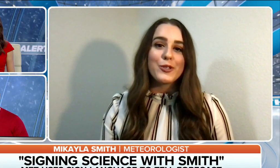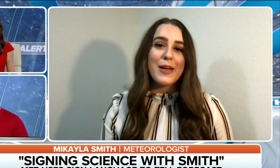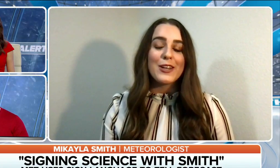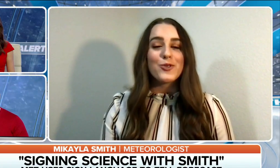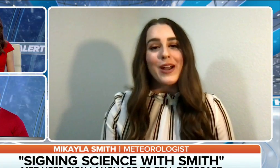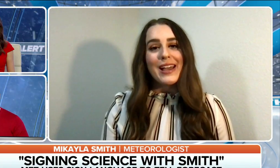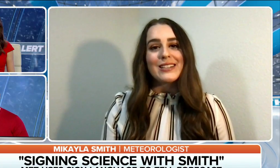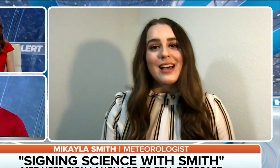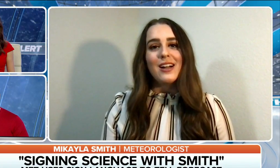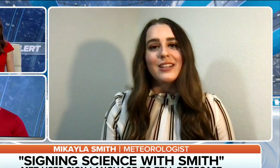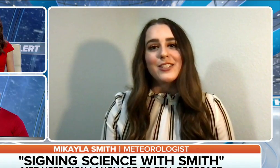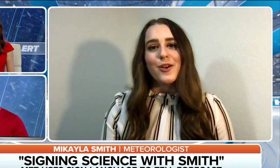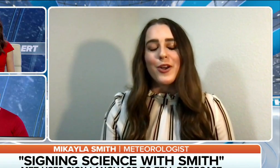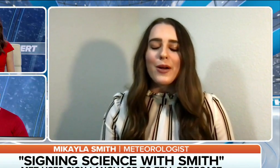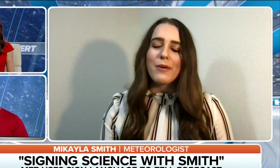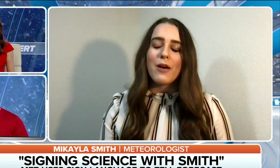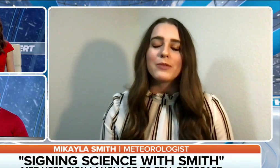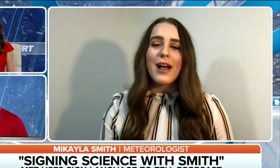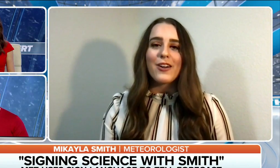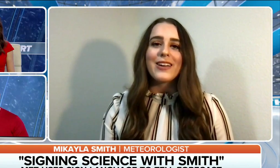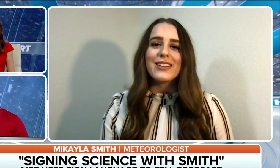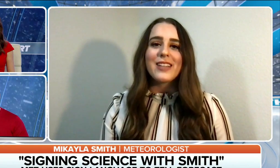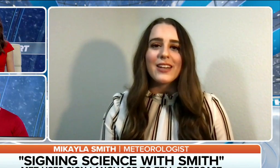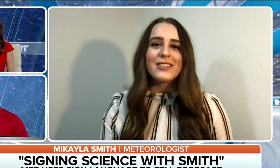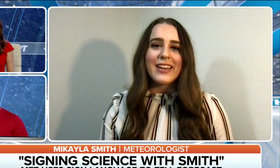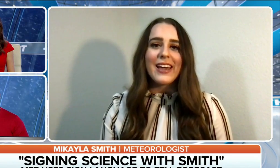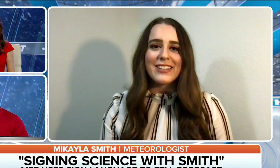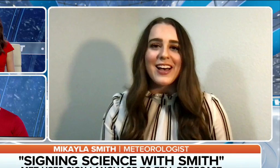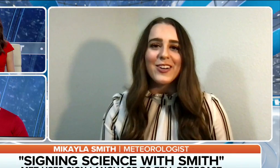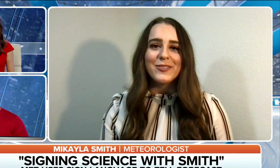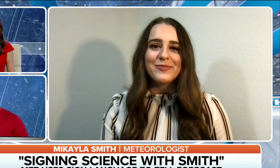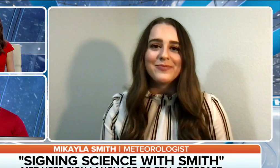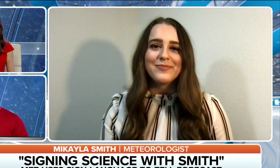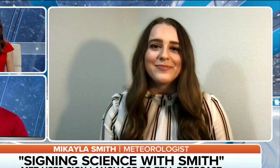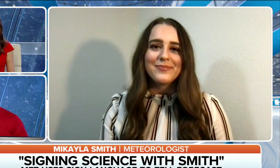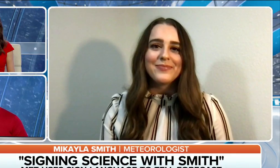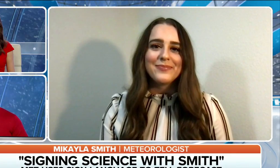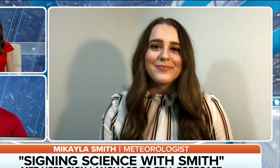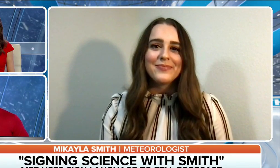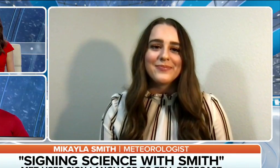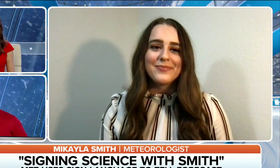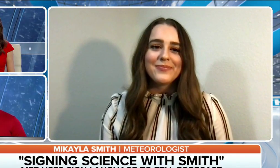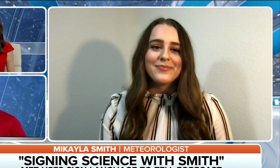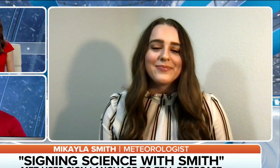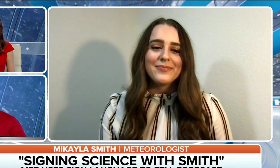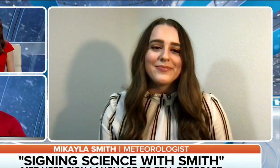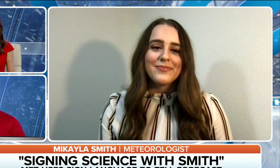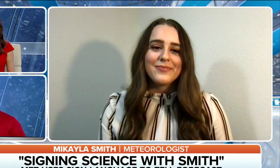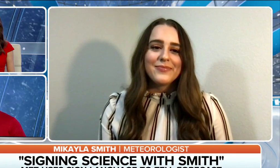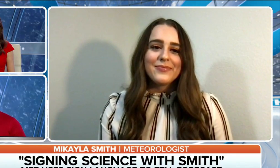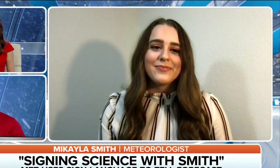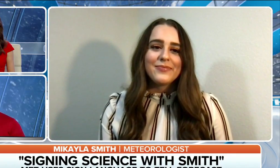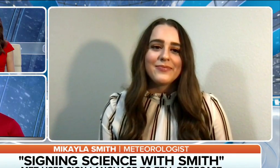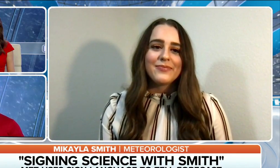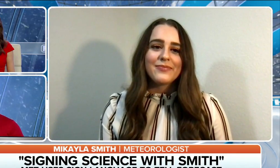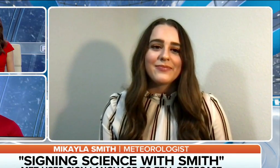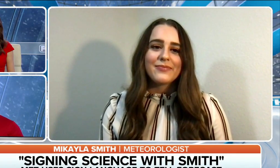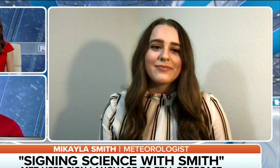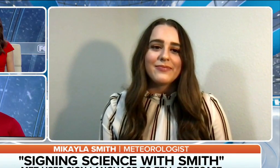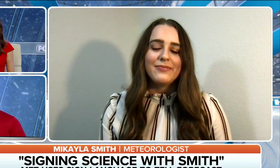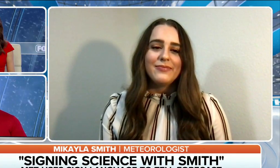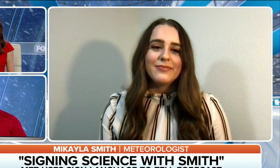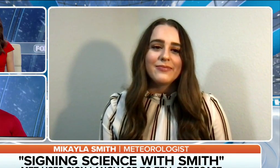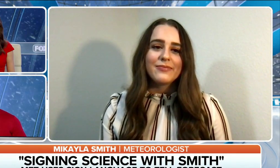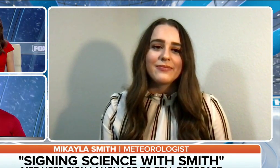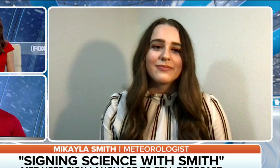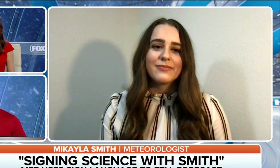language. could do Spanish or ASL. And so knowing my mom's background, I decided to take ASL. So how long are you going to do this? And is this